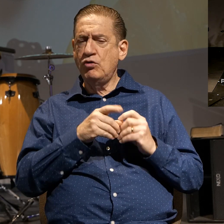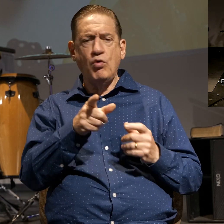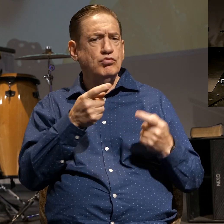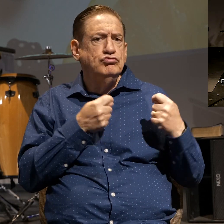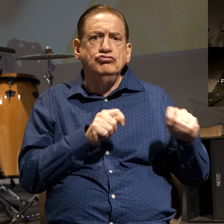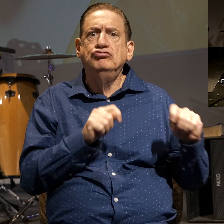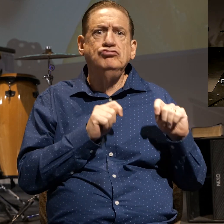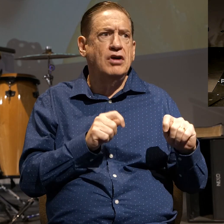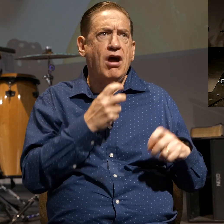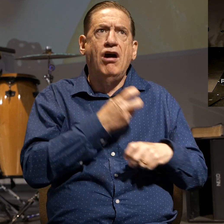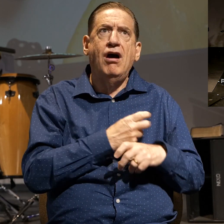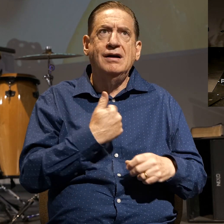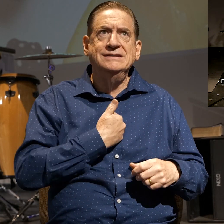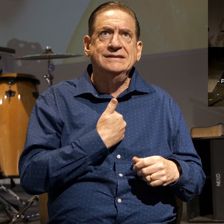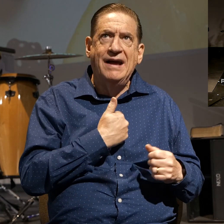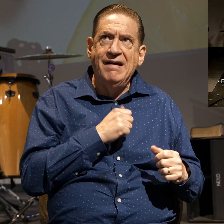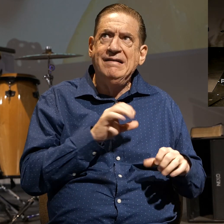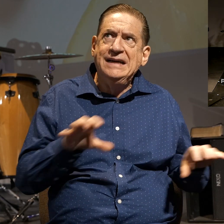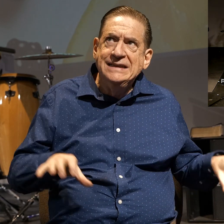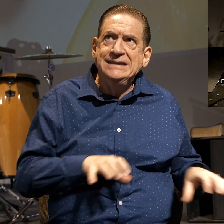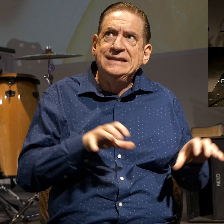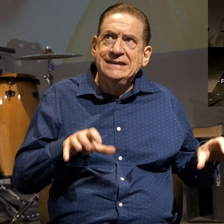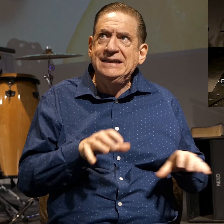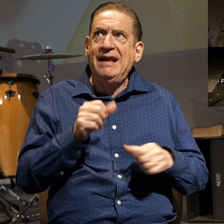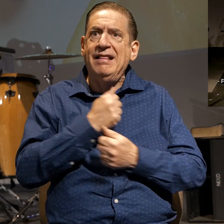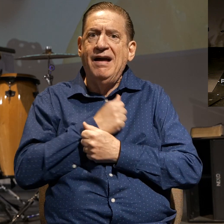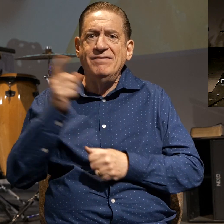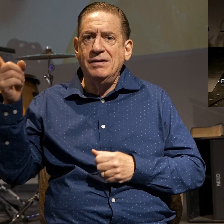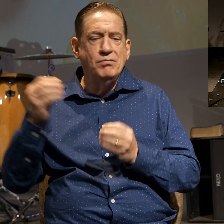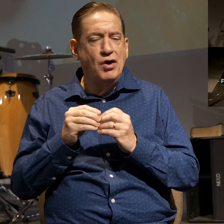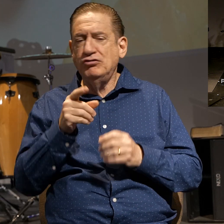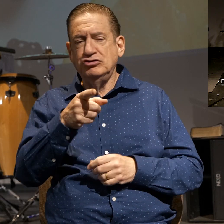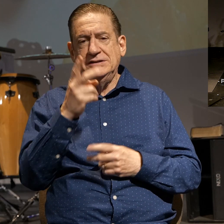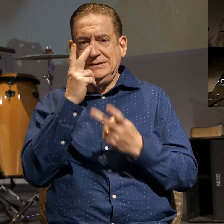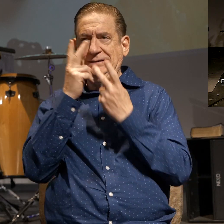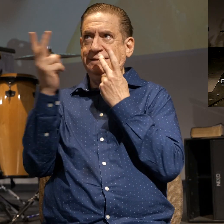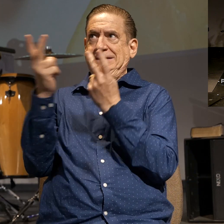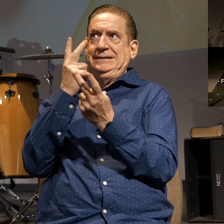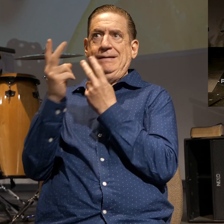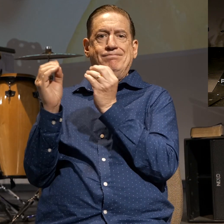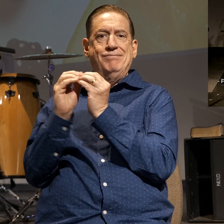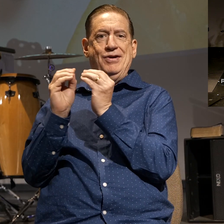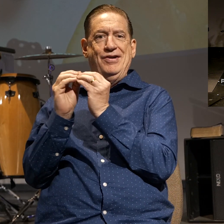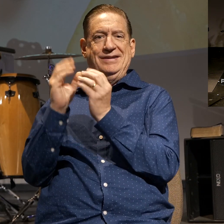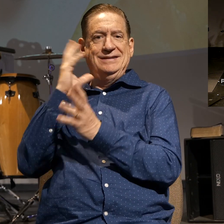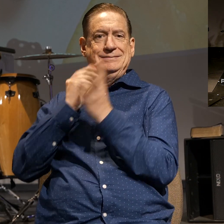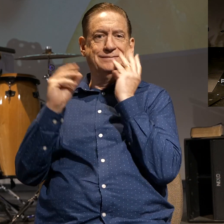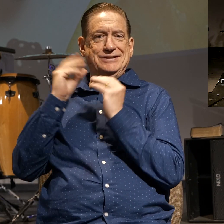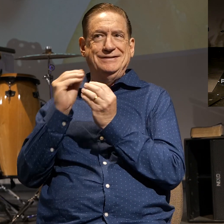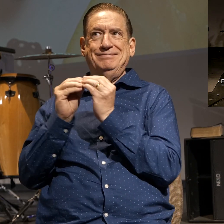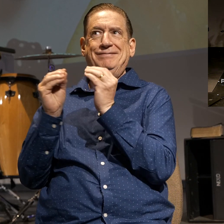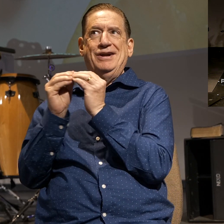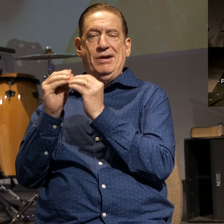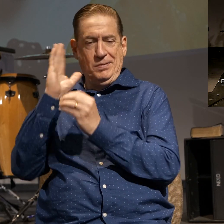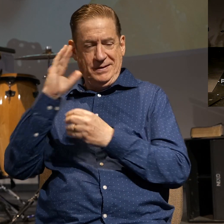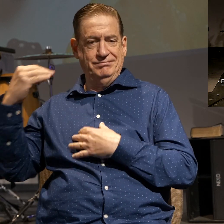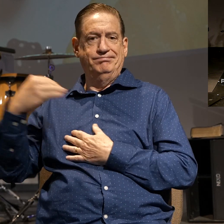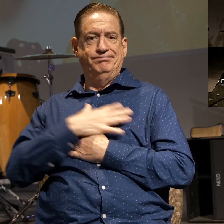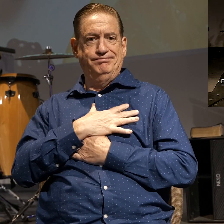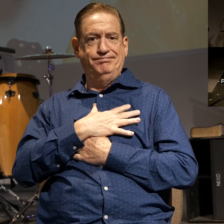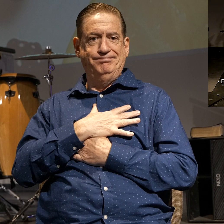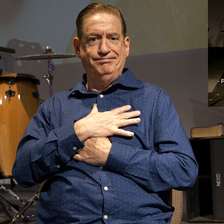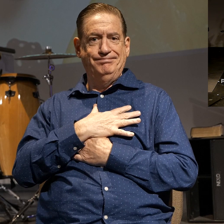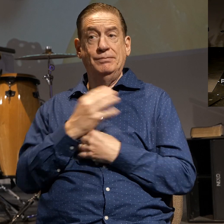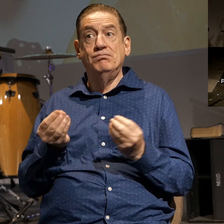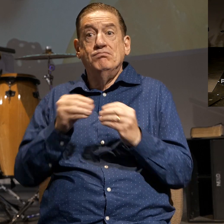to love God more but invest your time in seeing more experiencing more the more like I said at the very beginning the more